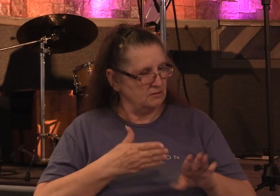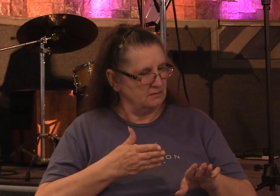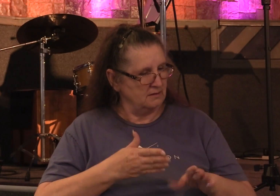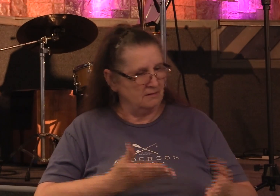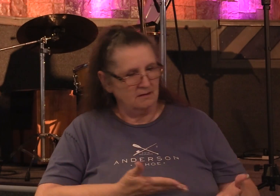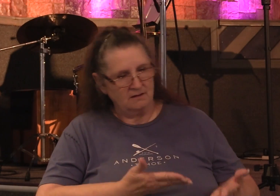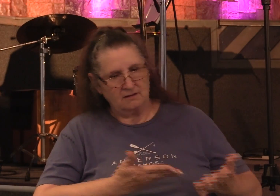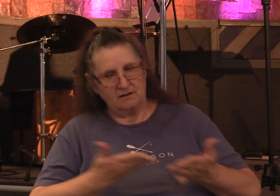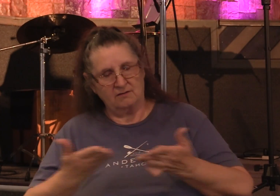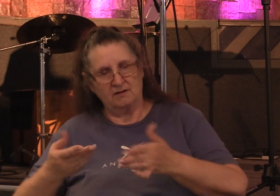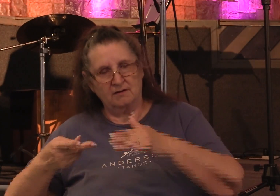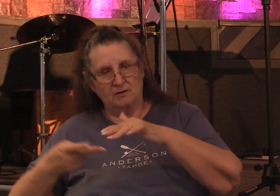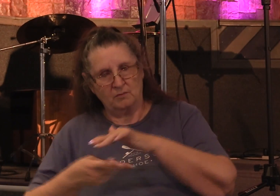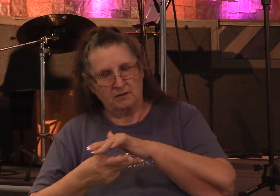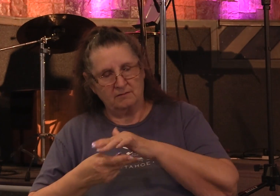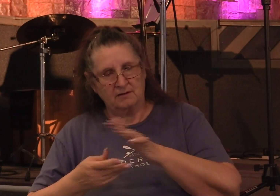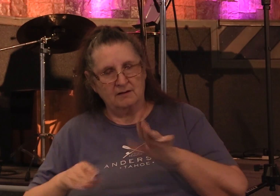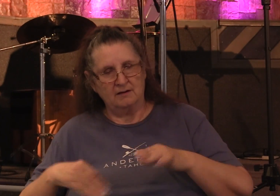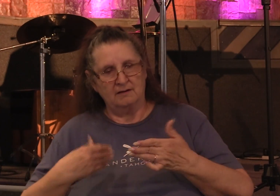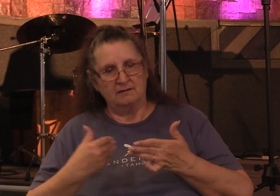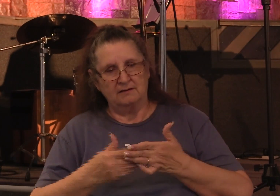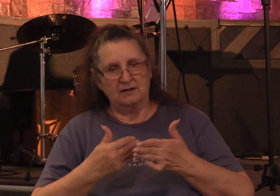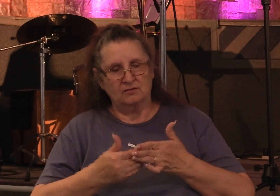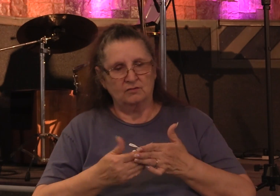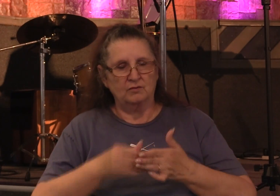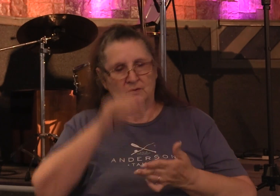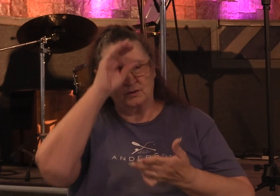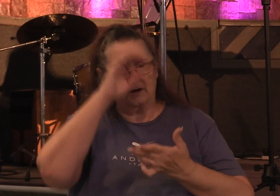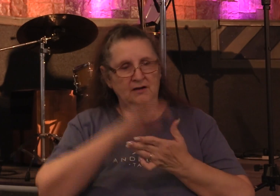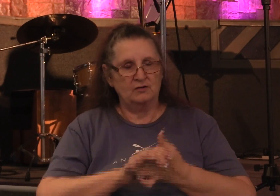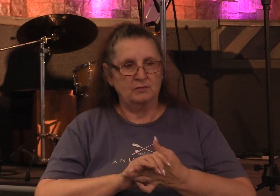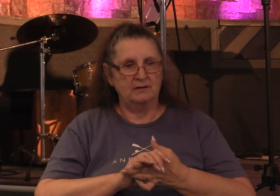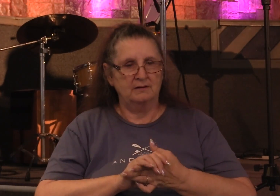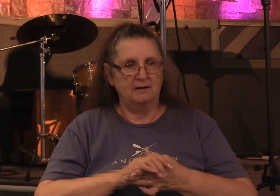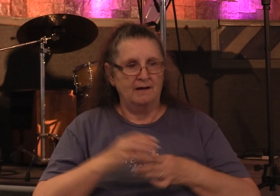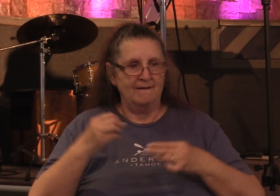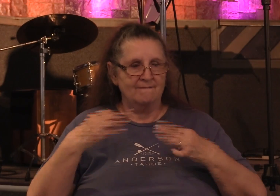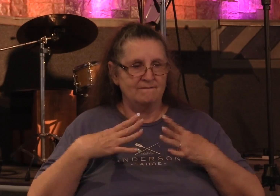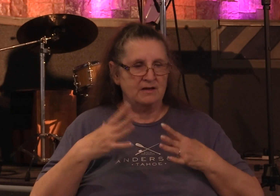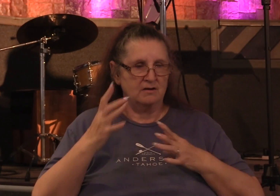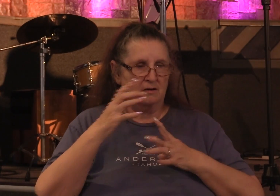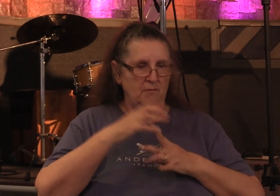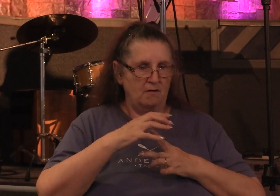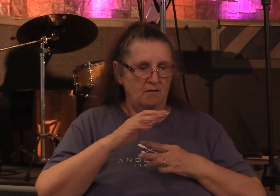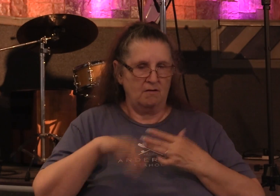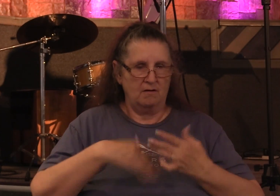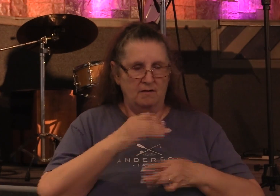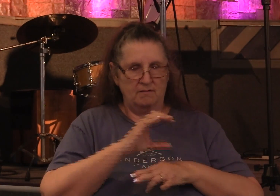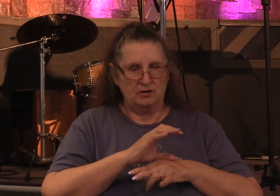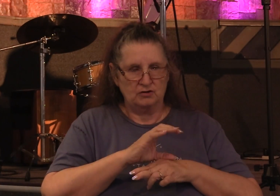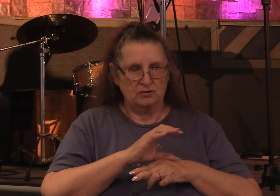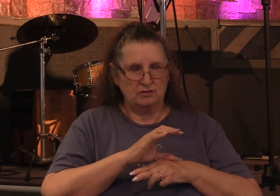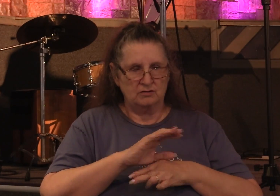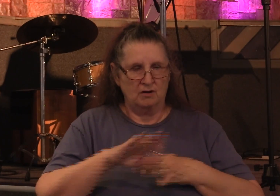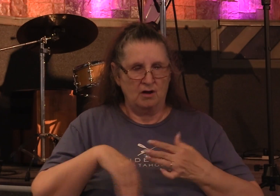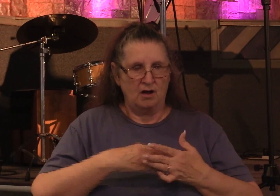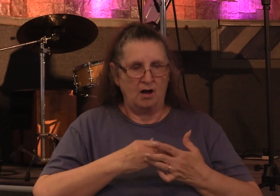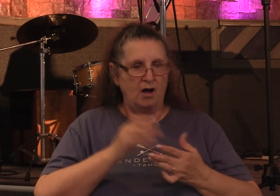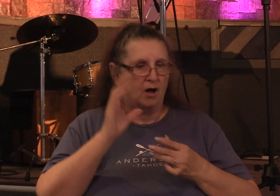buried her by her husband so great fear came upon all the church and upon all who heard these